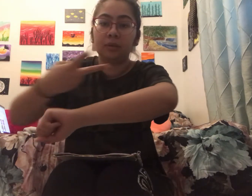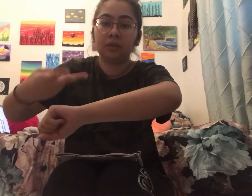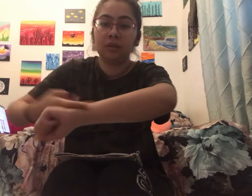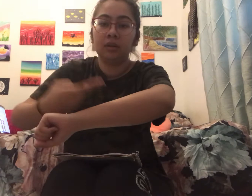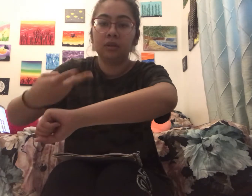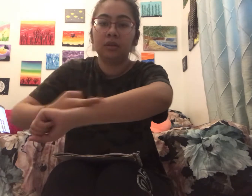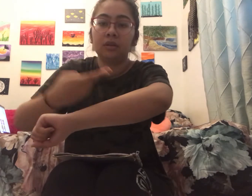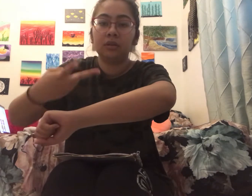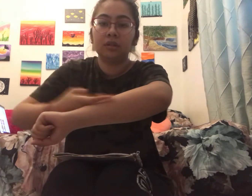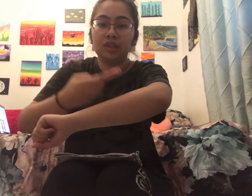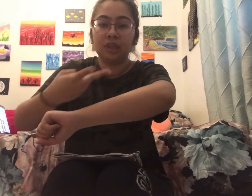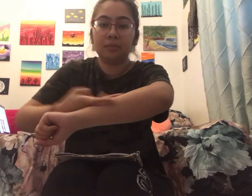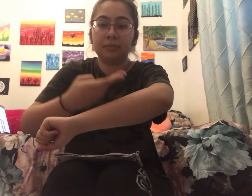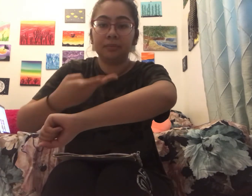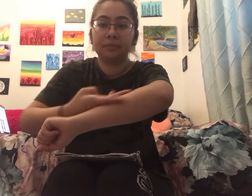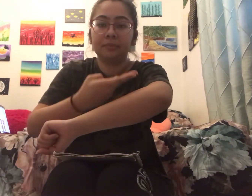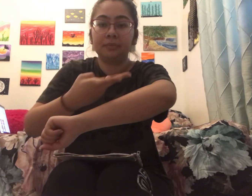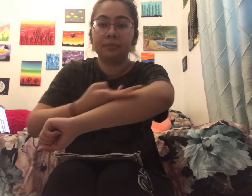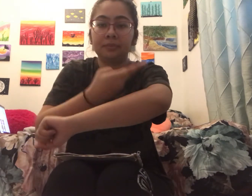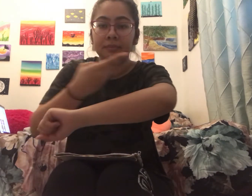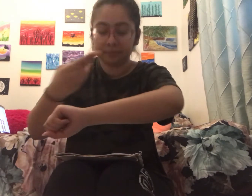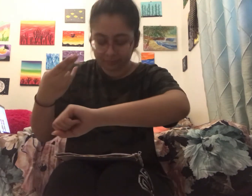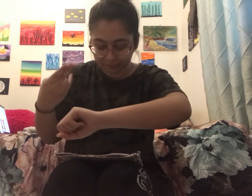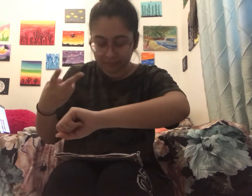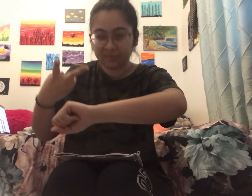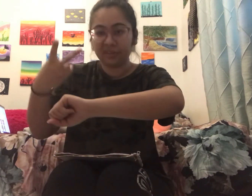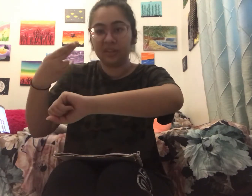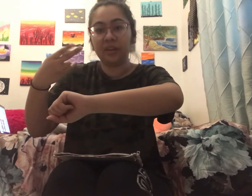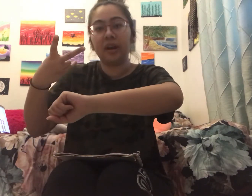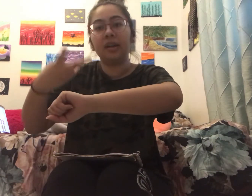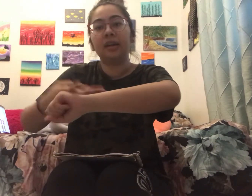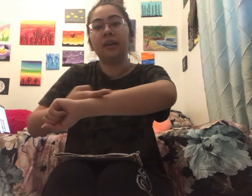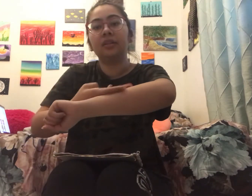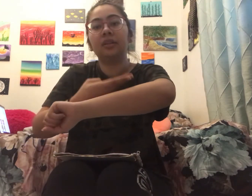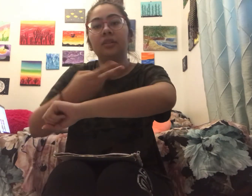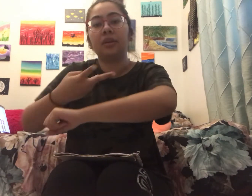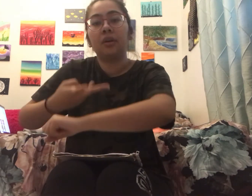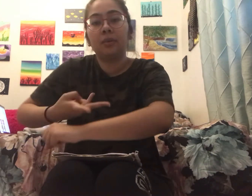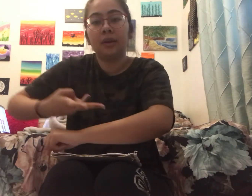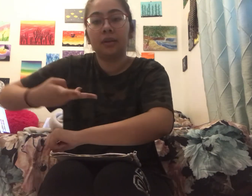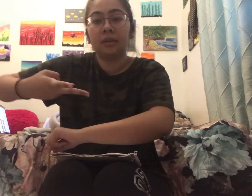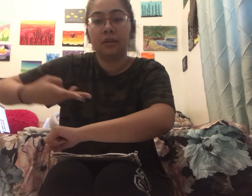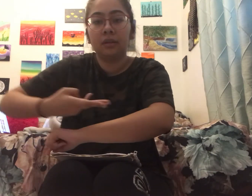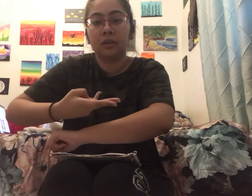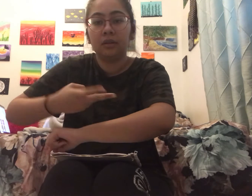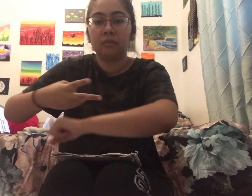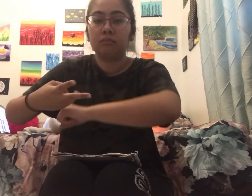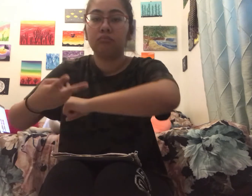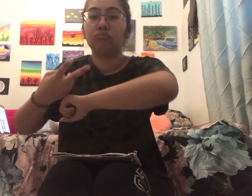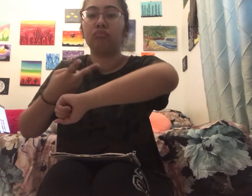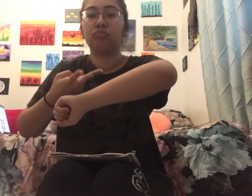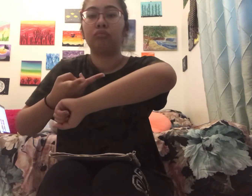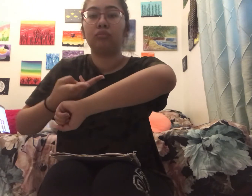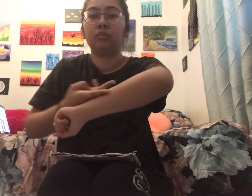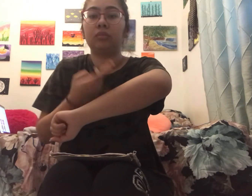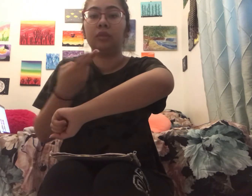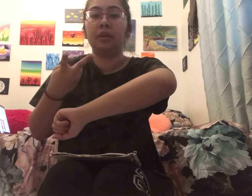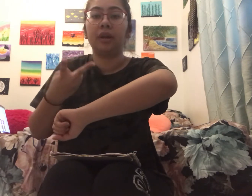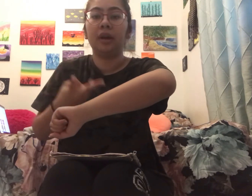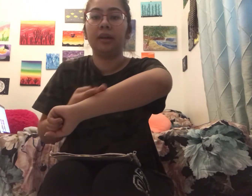sheep you're cutting it so as you're going mmm you're cutting